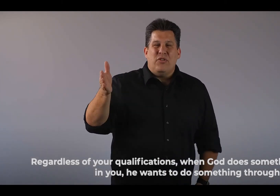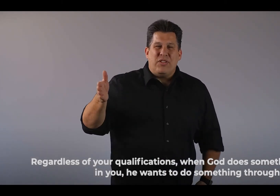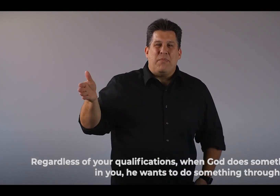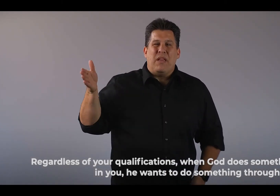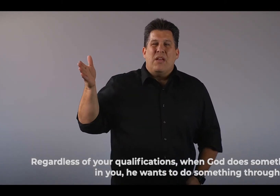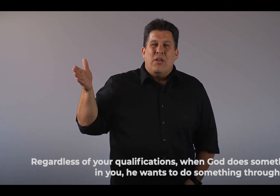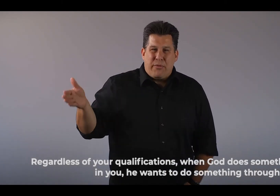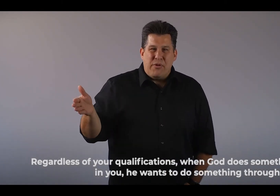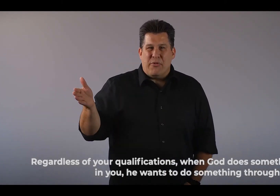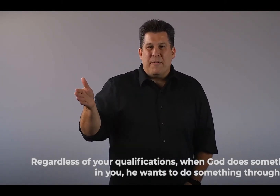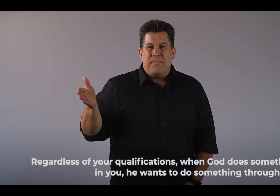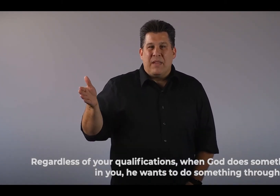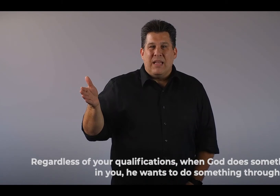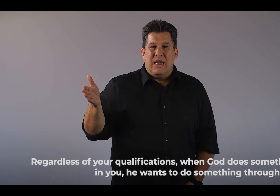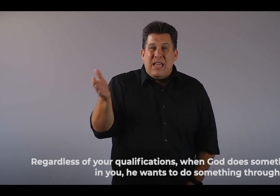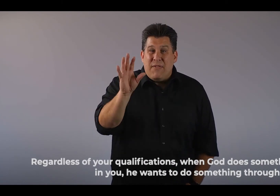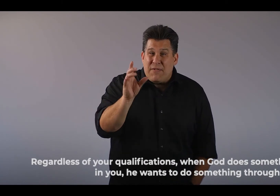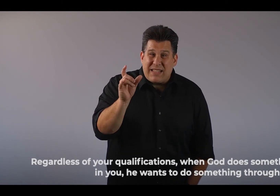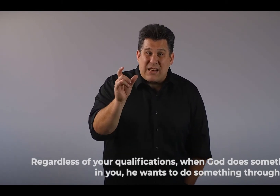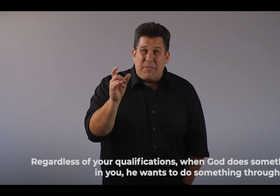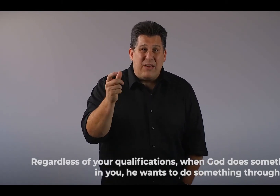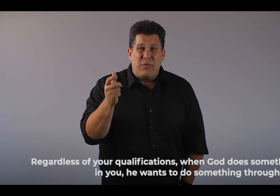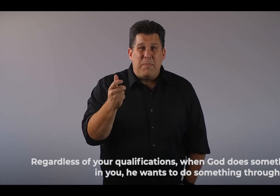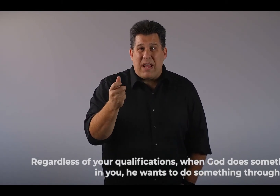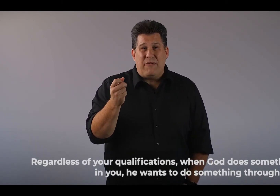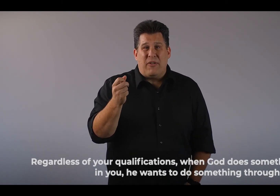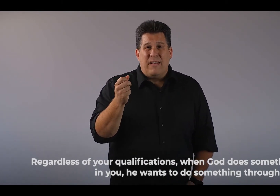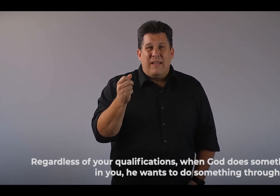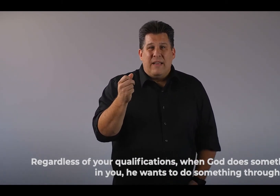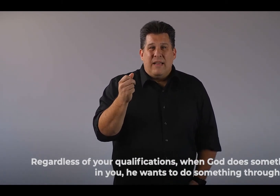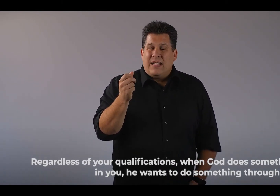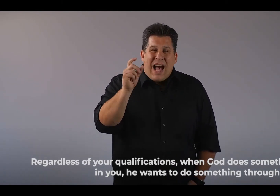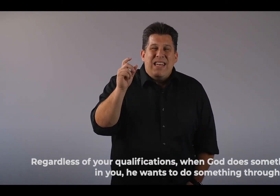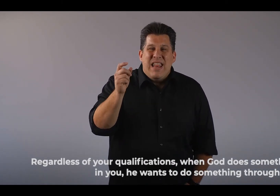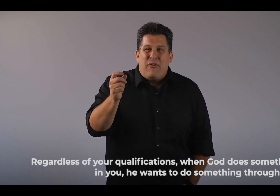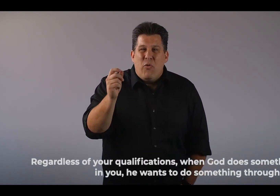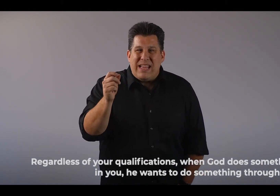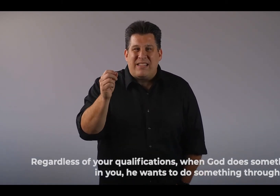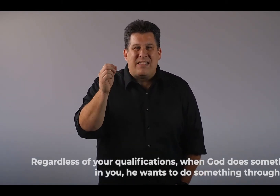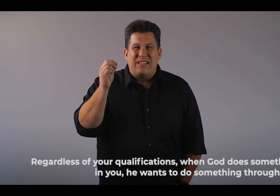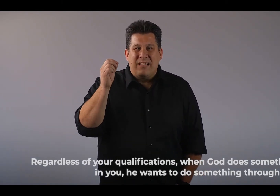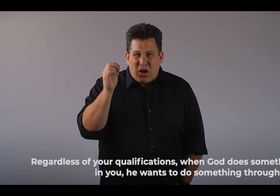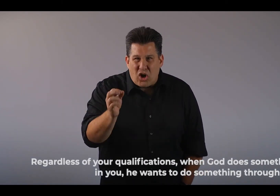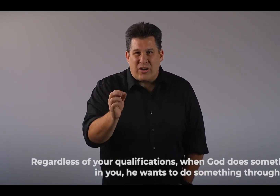do something through you. Even if that something is really painful, God never wastes a hurt.